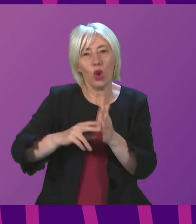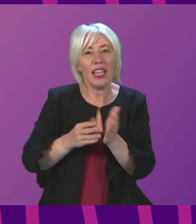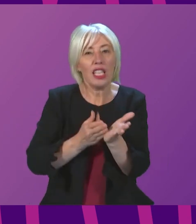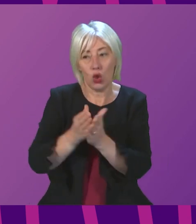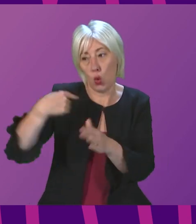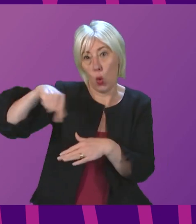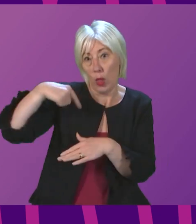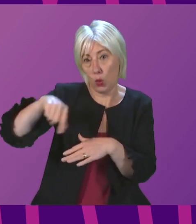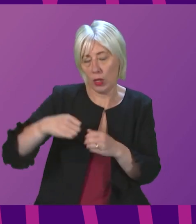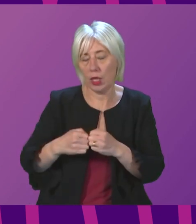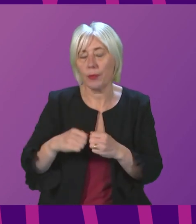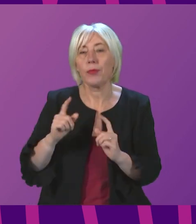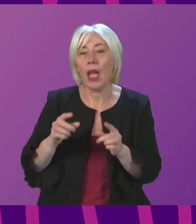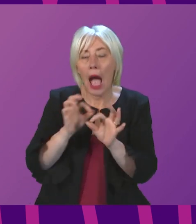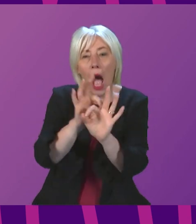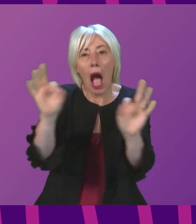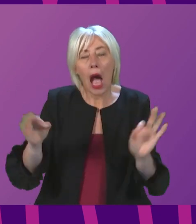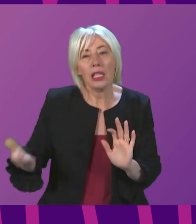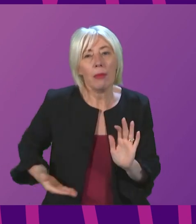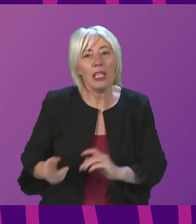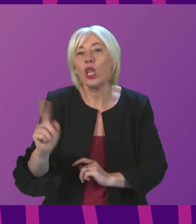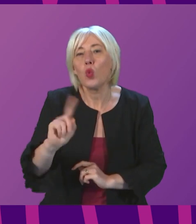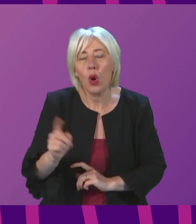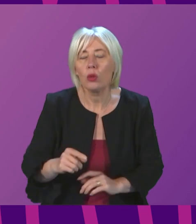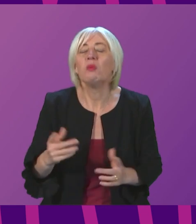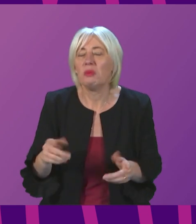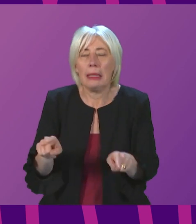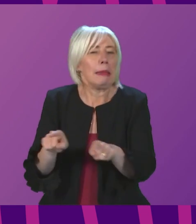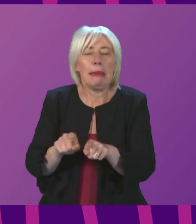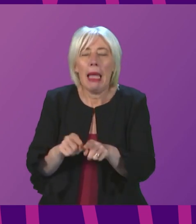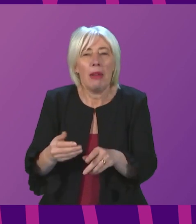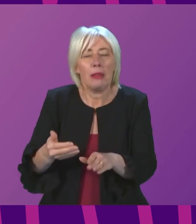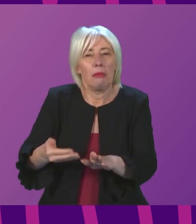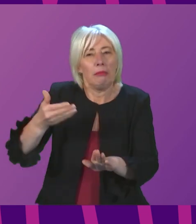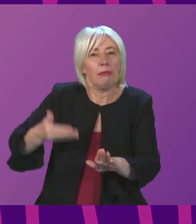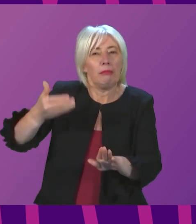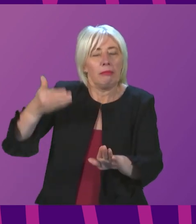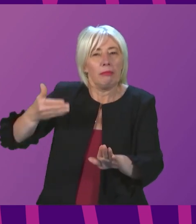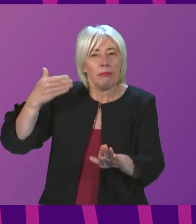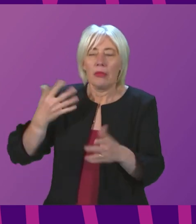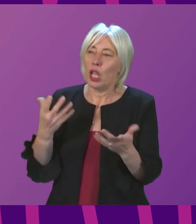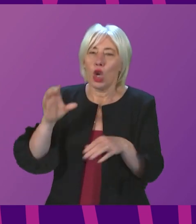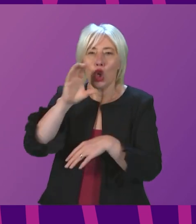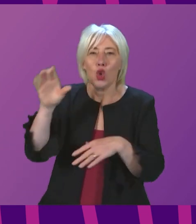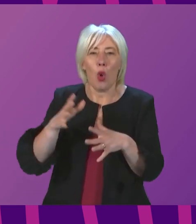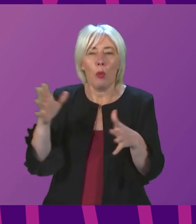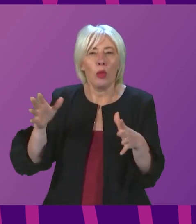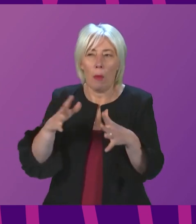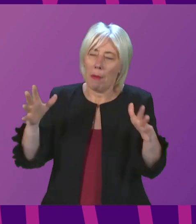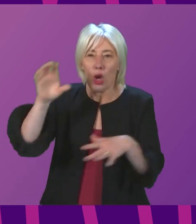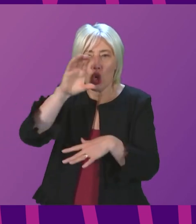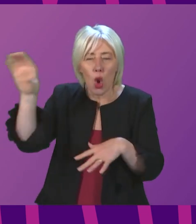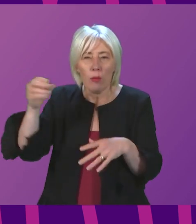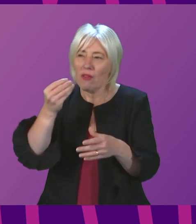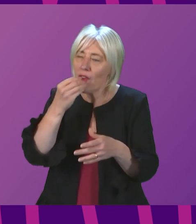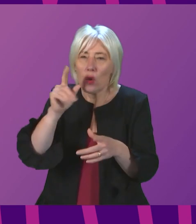Much of what we are asking businesses to do now is what they have done at previous stages in the pandemic. Many of the businesses, supermarkets, for example, still have some